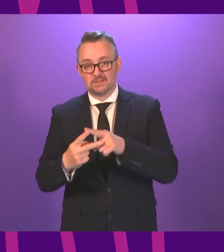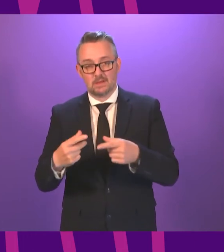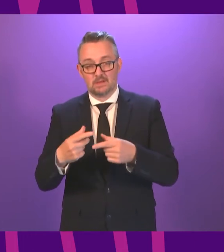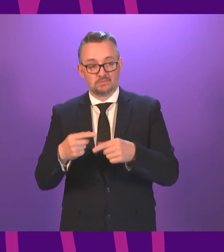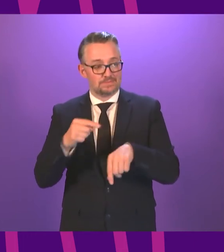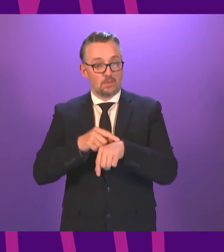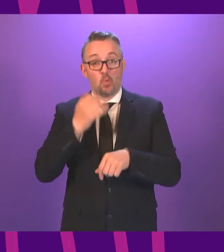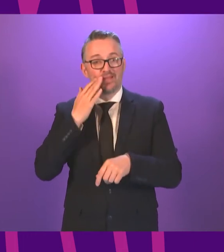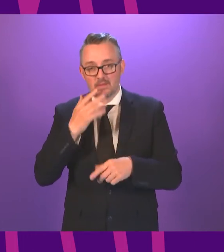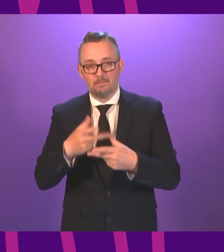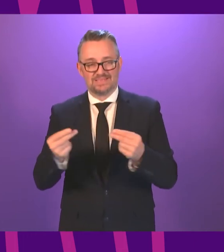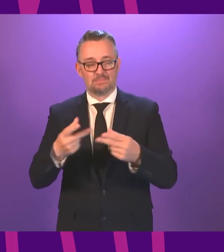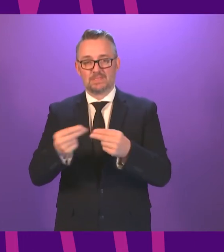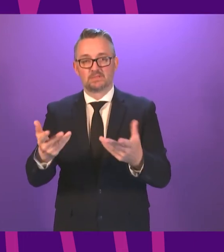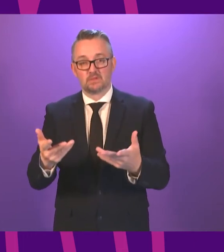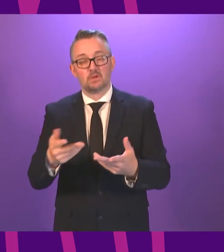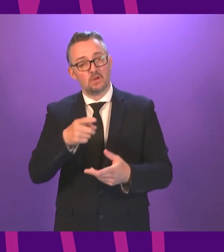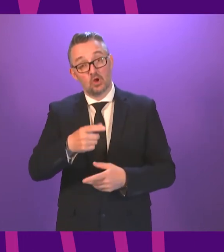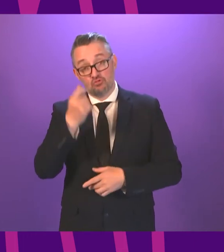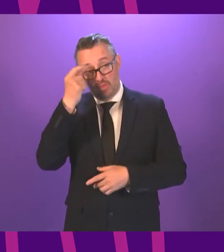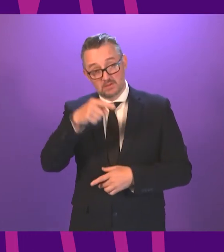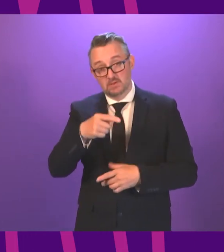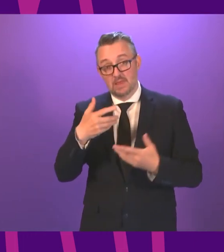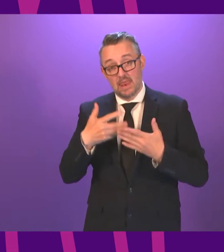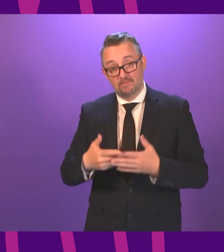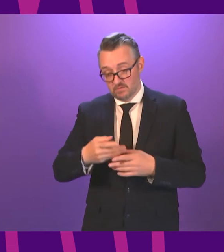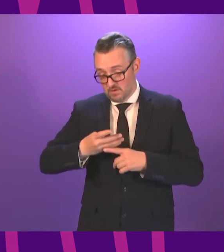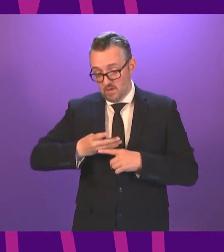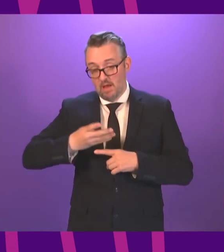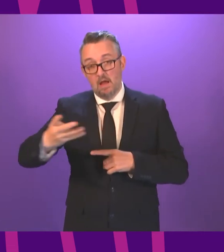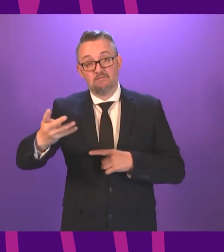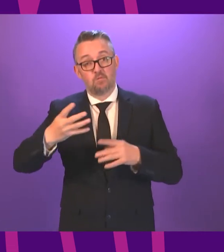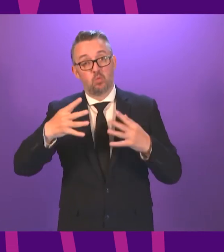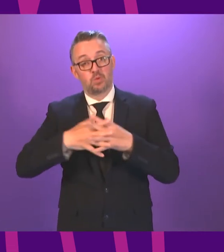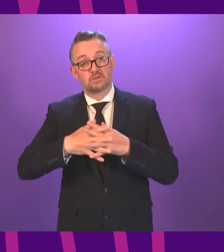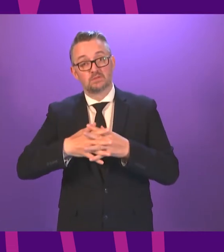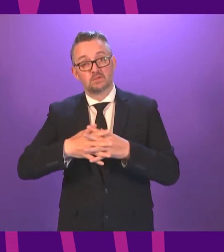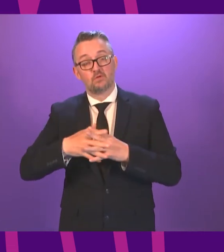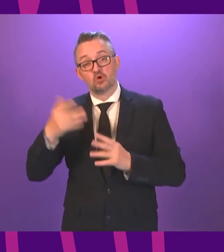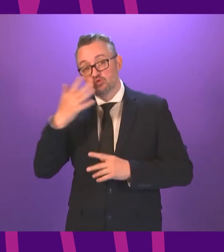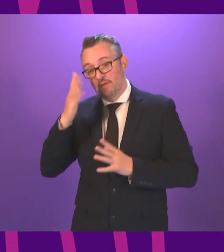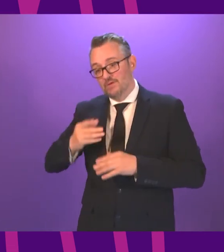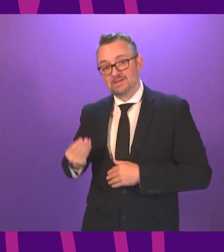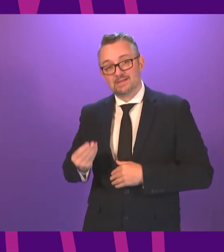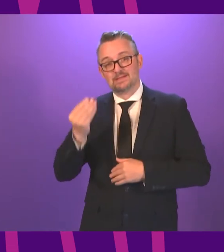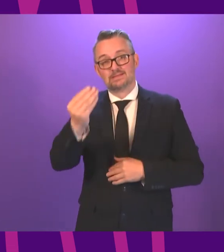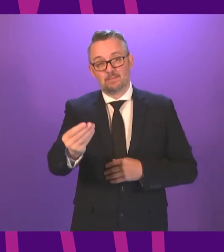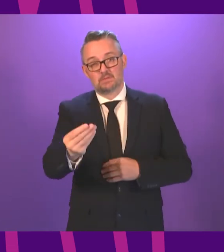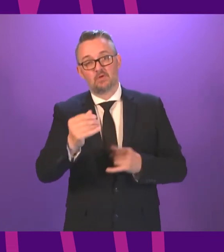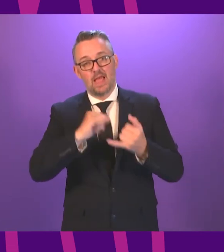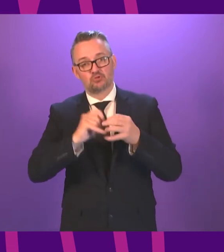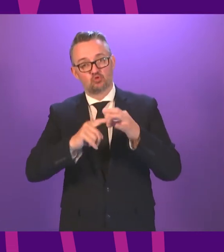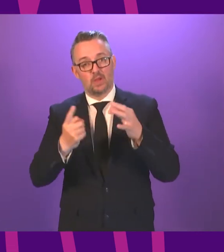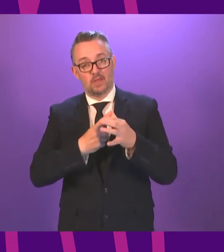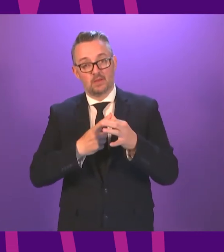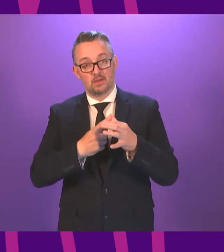Does the Cabinet Secretary recognise that it is now less than four weeks to the deadline for submission from schools to the SQA, and